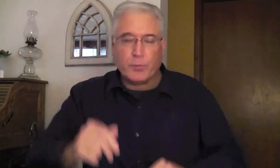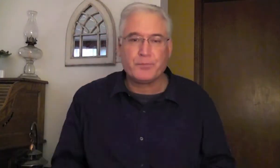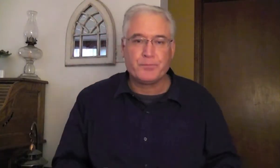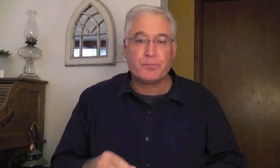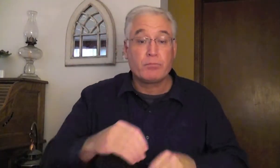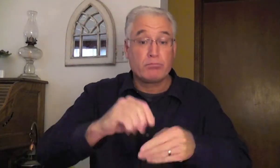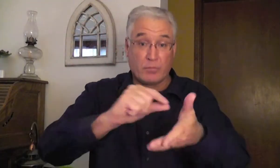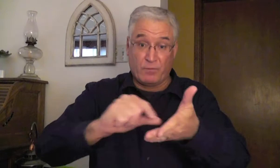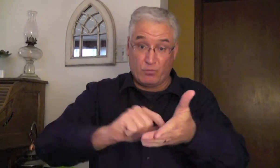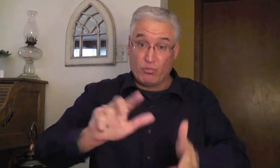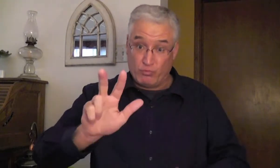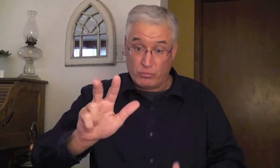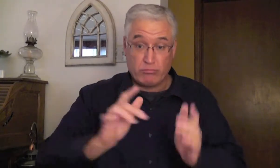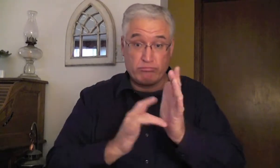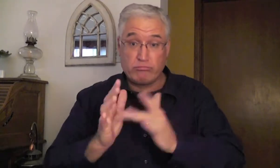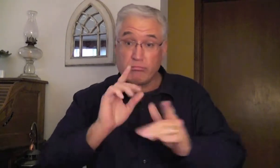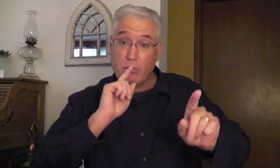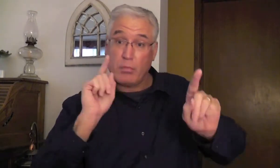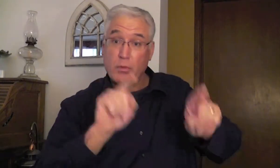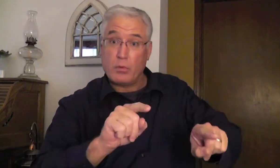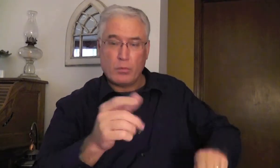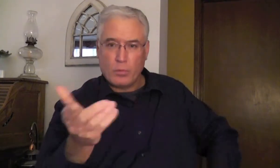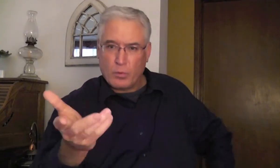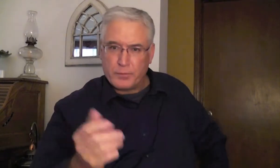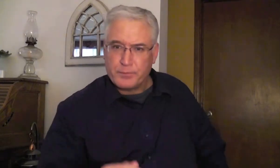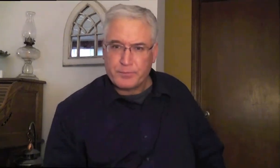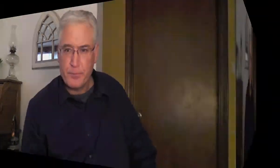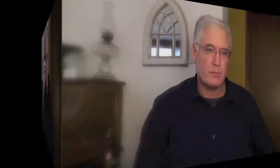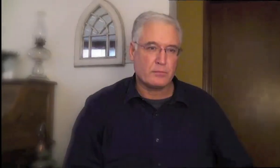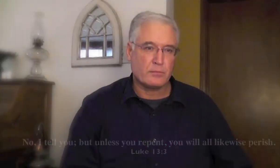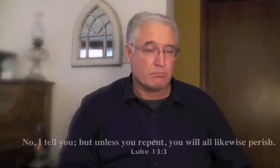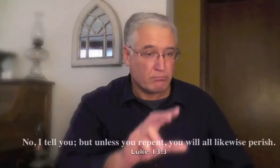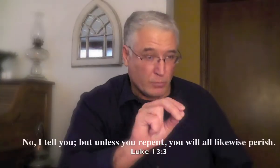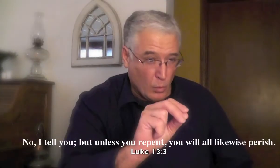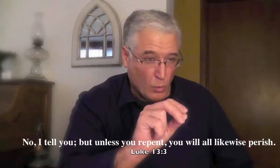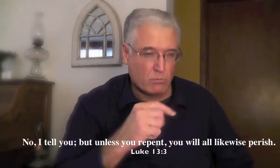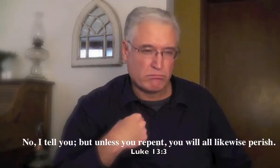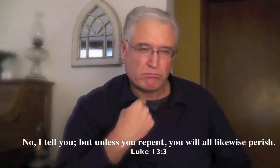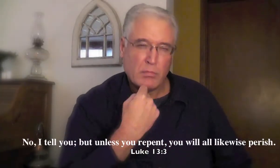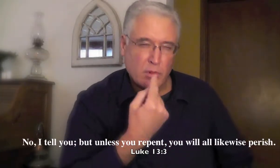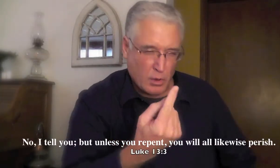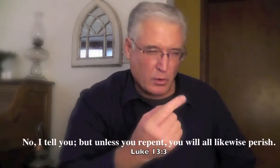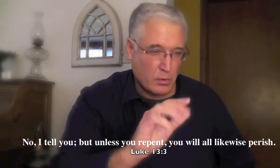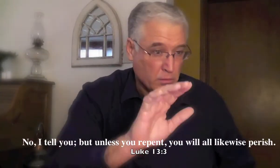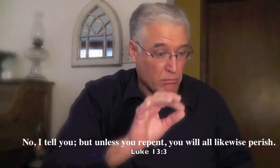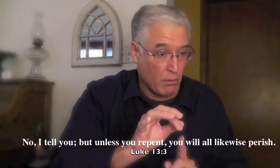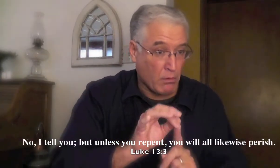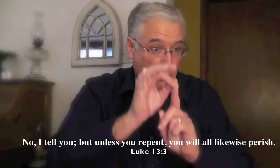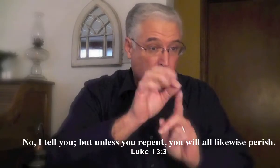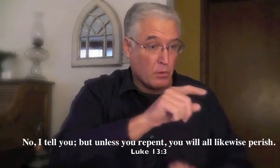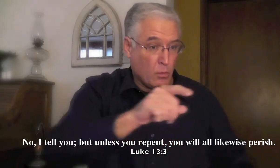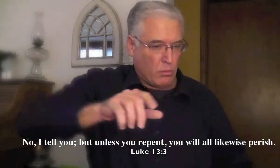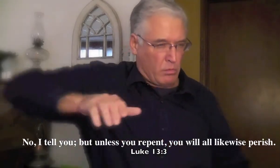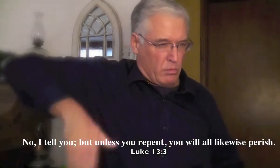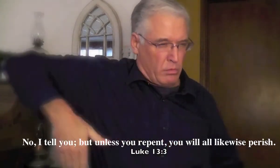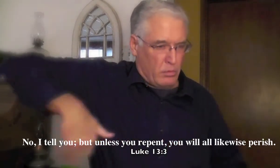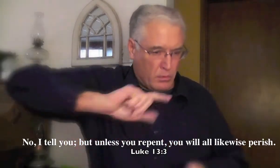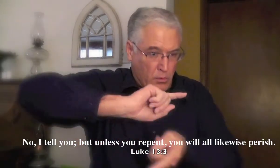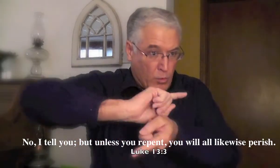sinners than other people. In verse three, Jesus answers, no, I tell you, but unless